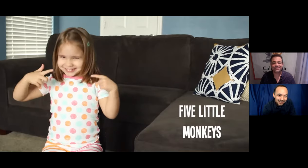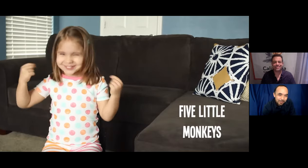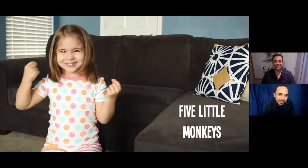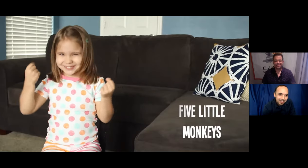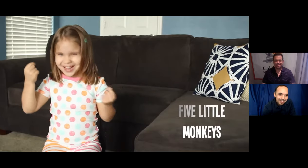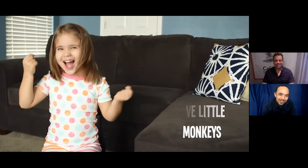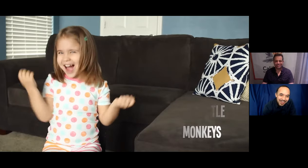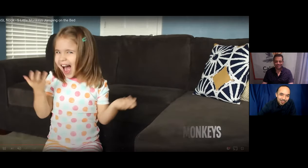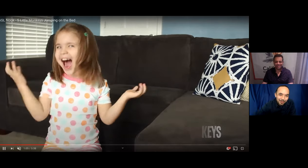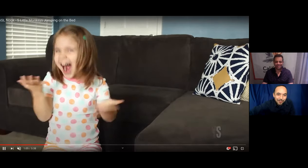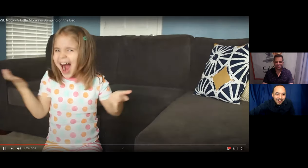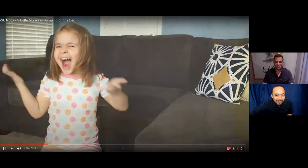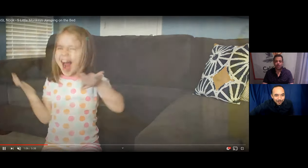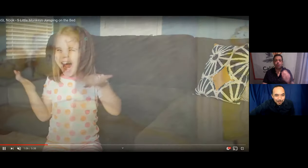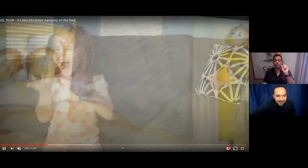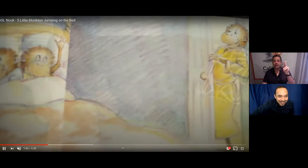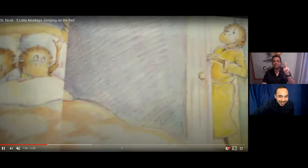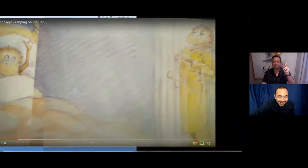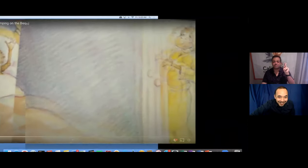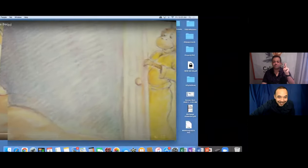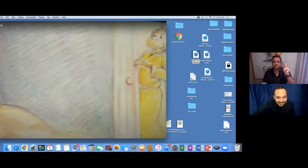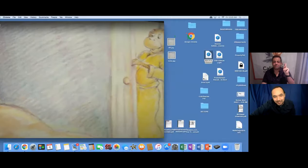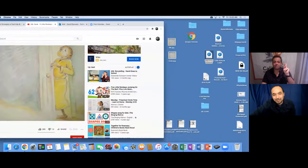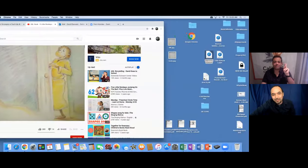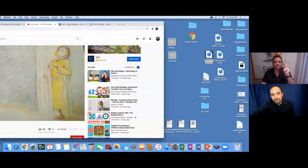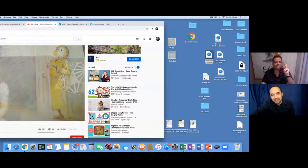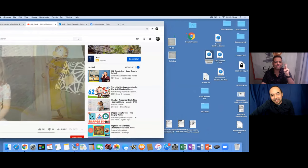And then the five little monkeys, monkeys,